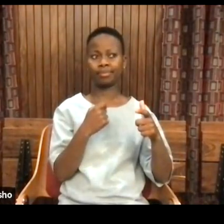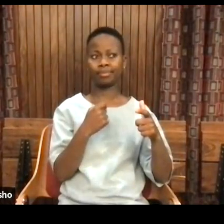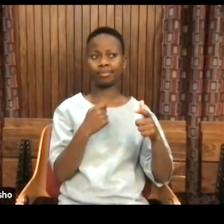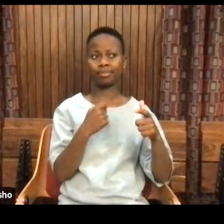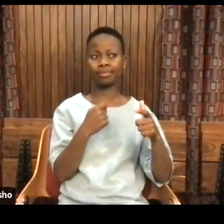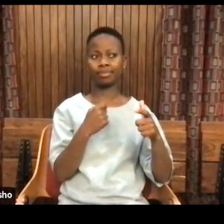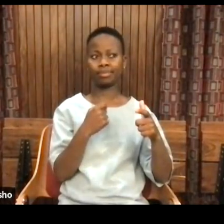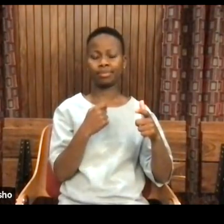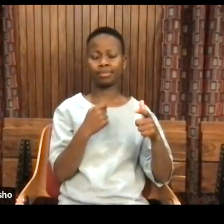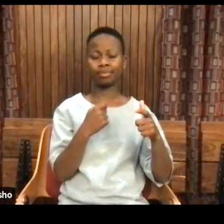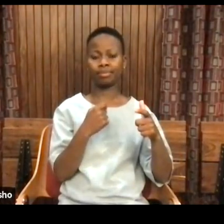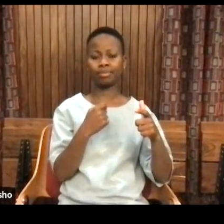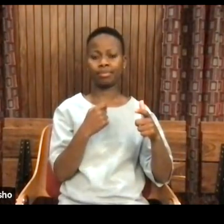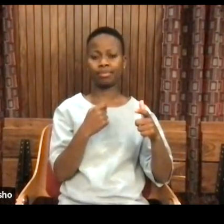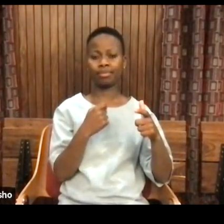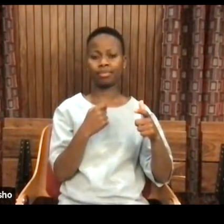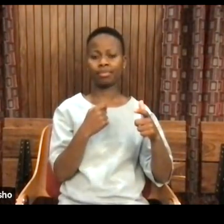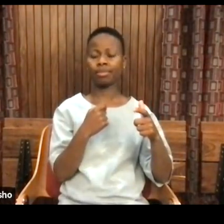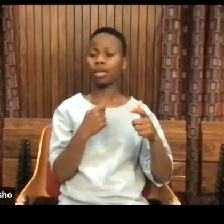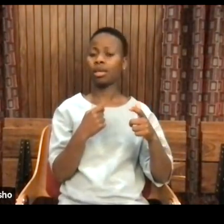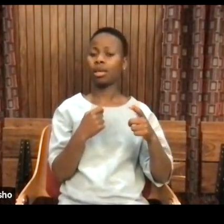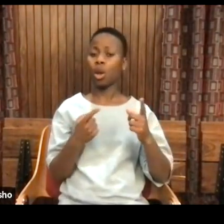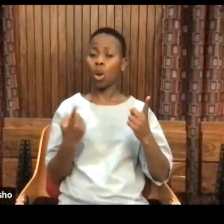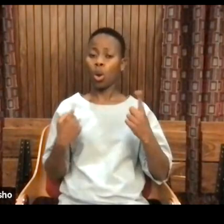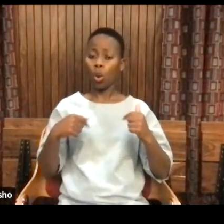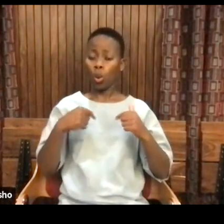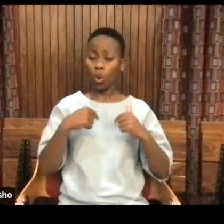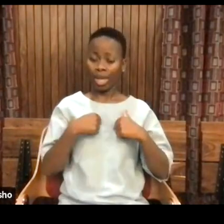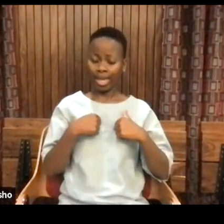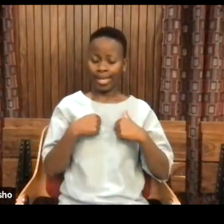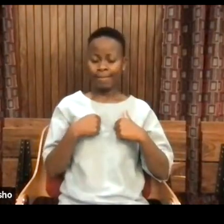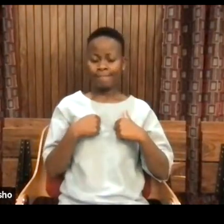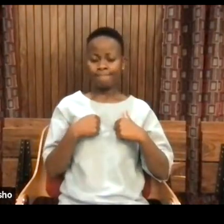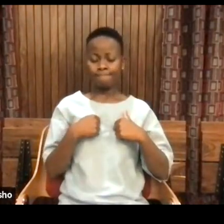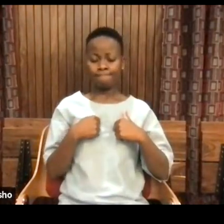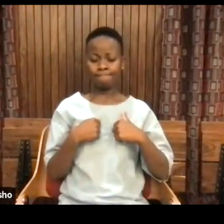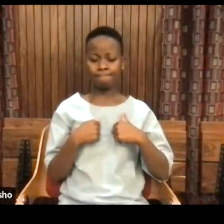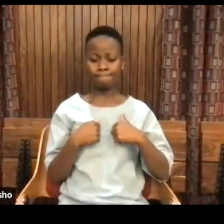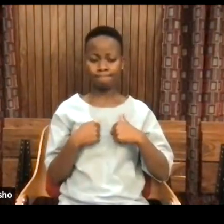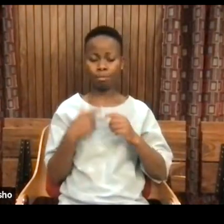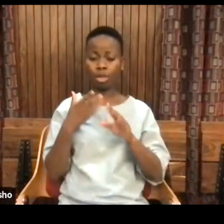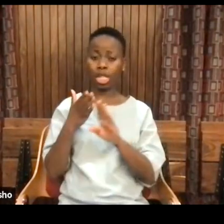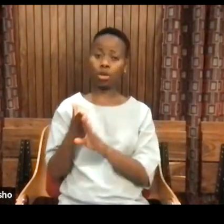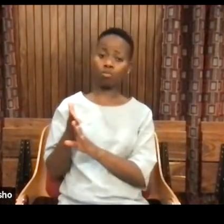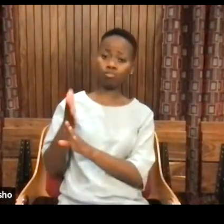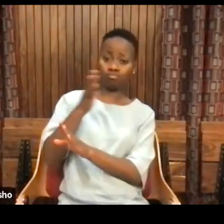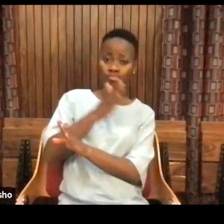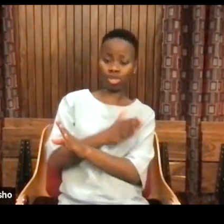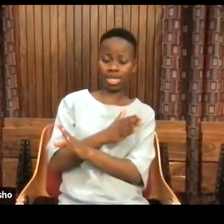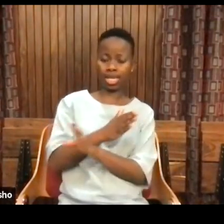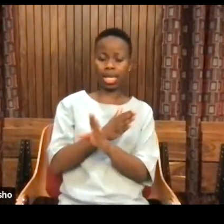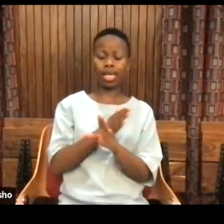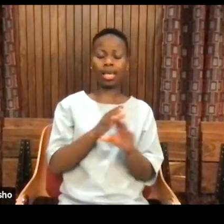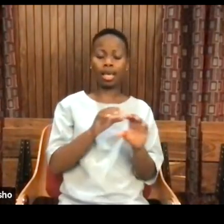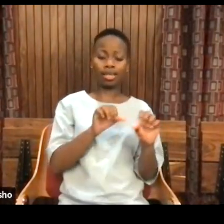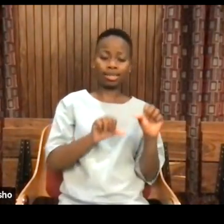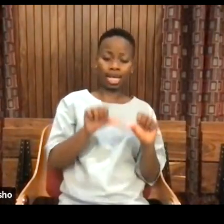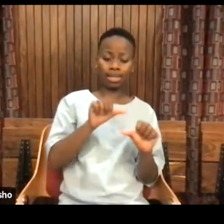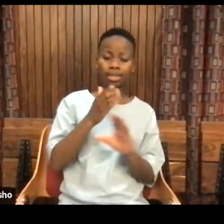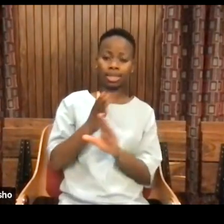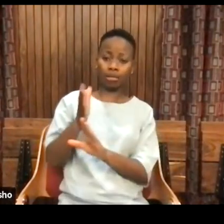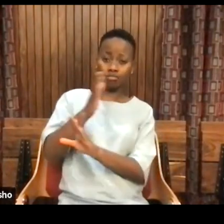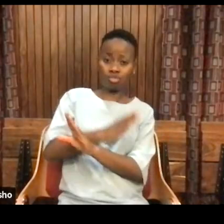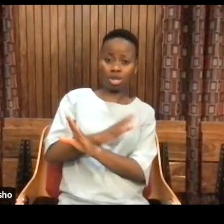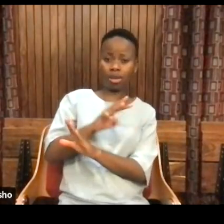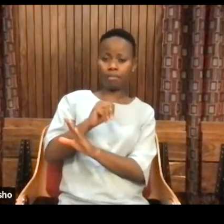We can only rediscover ourselves in the pre-modern, pre-scientific world. I think that is